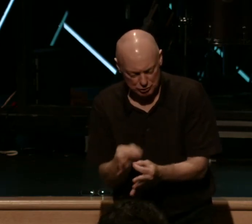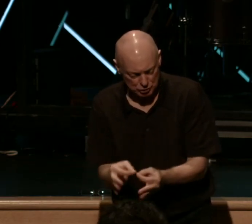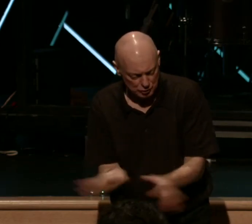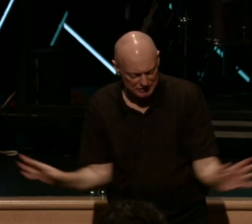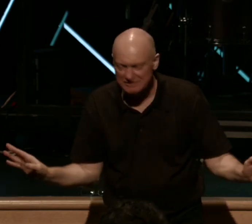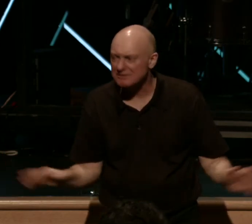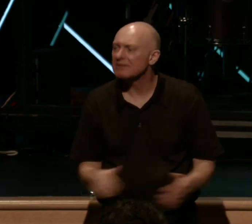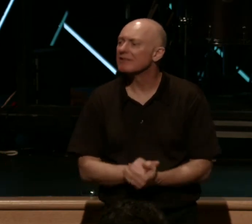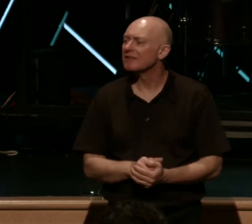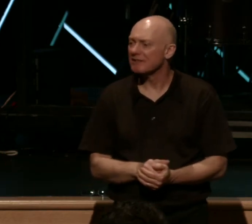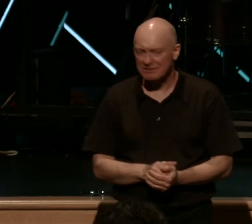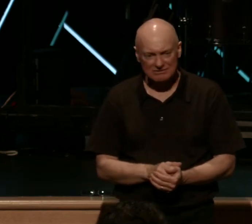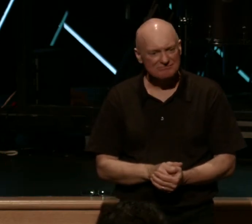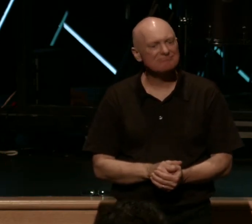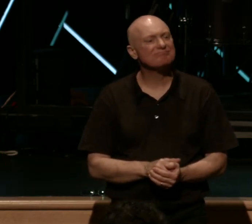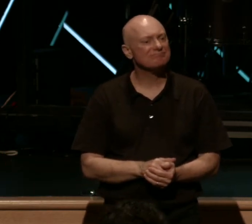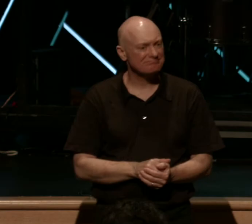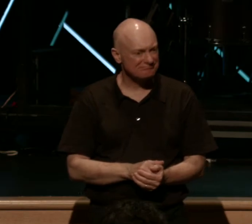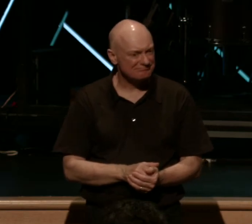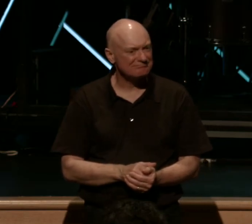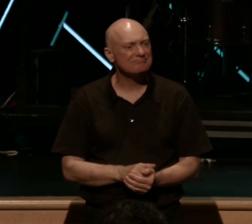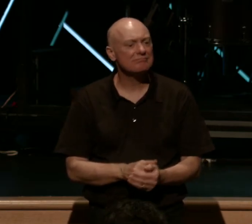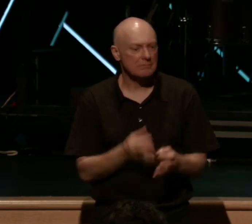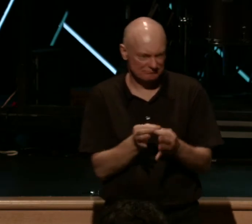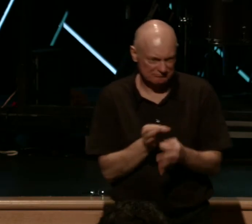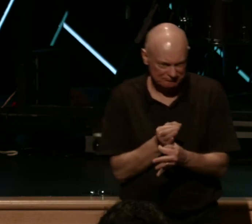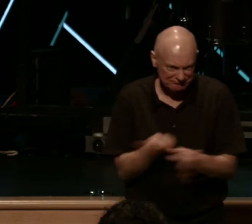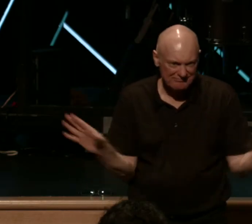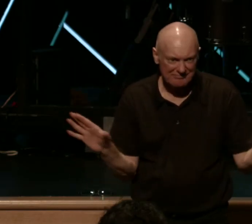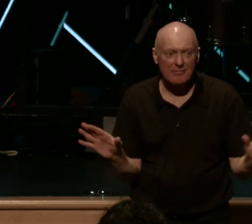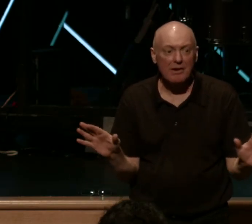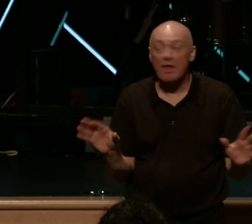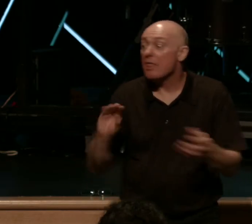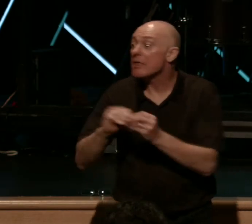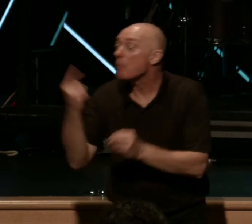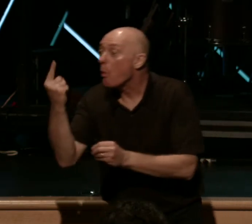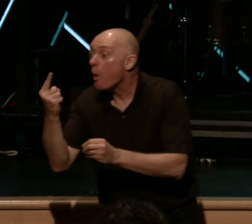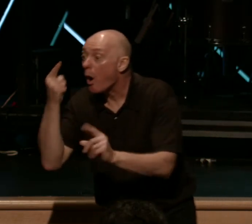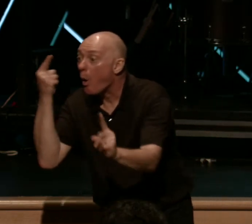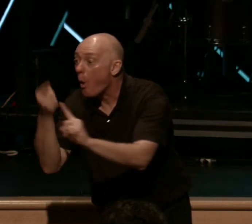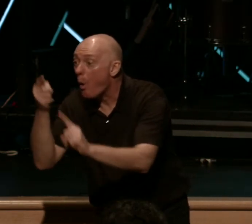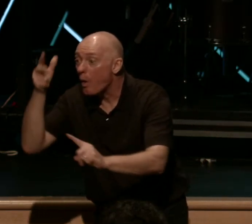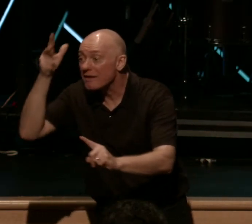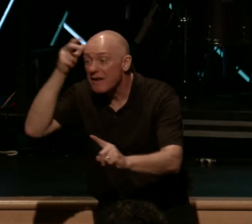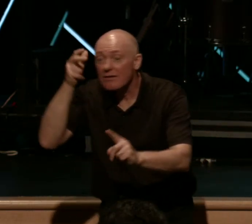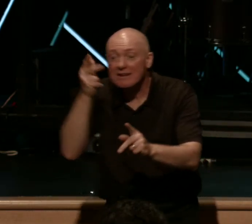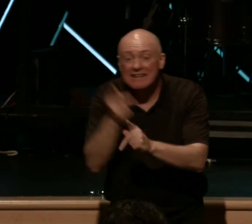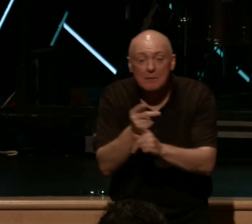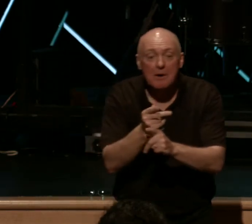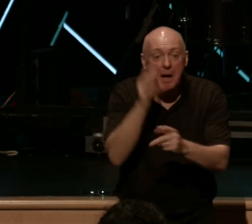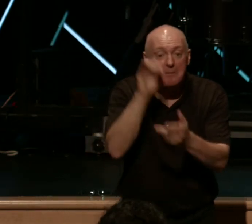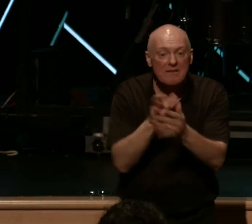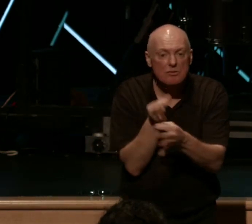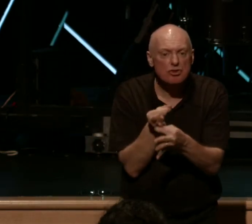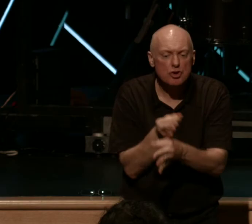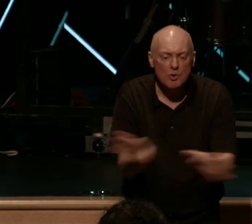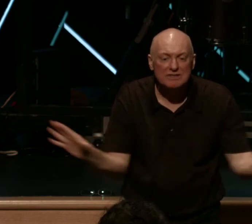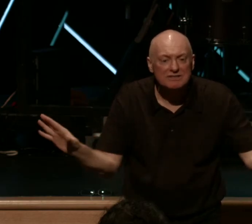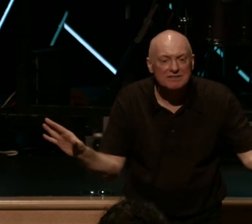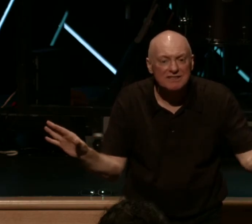It's pretty good. The number one goal of the devil is to keep a believer useless. So Jesus says, here's